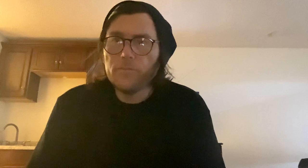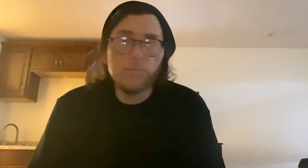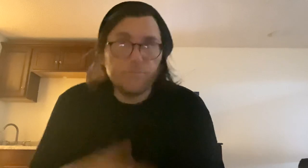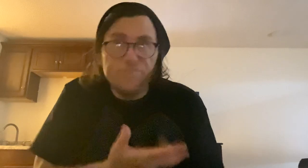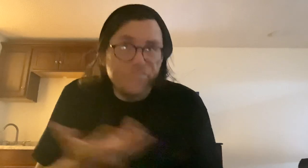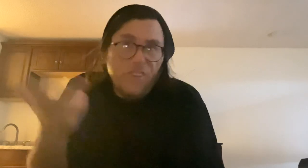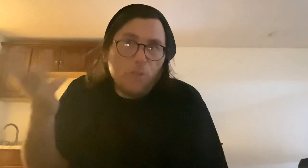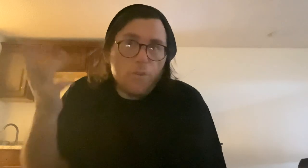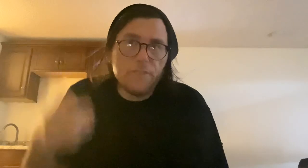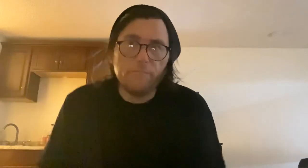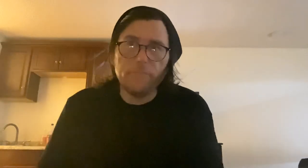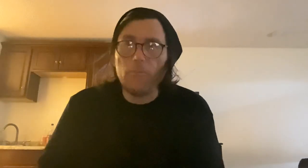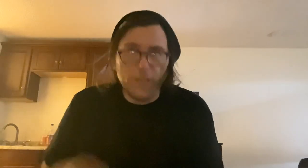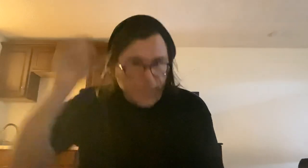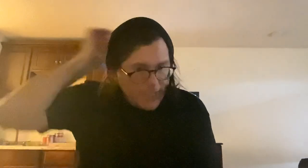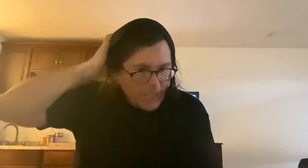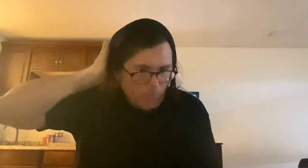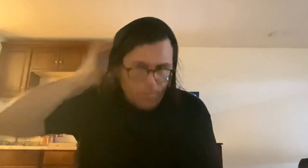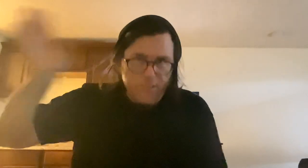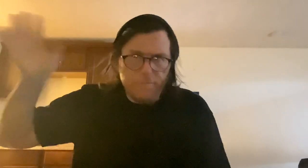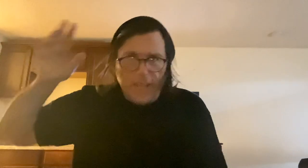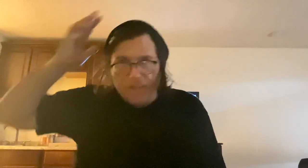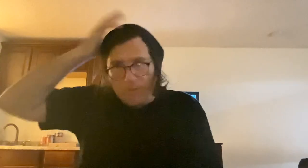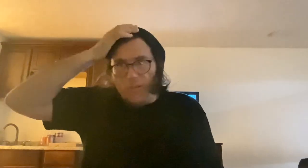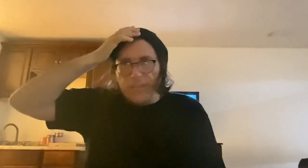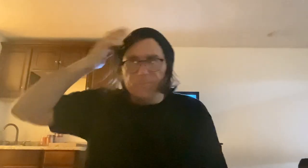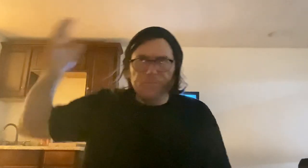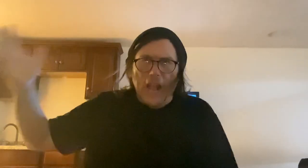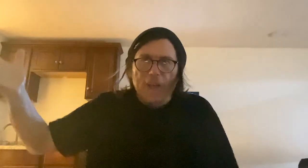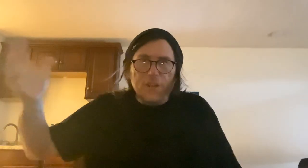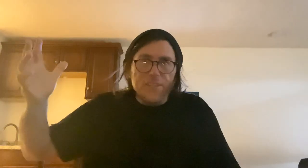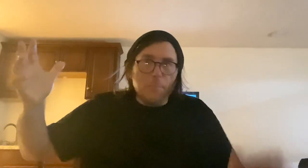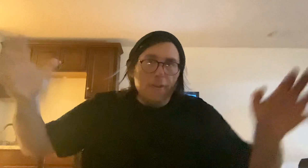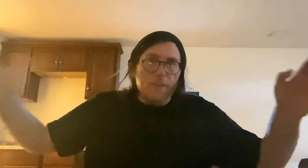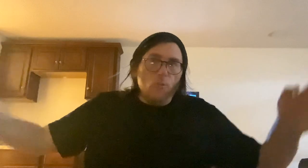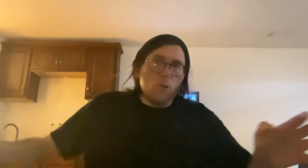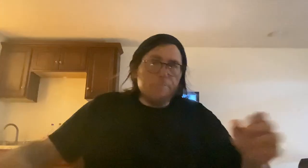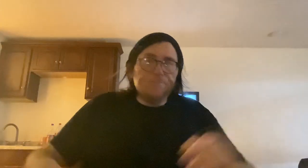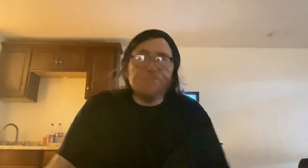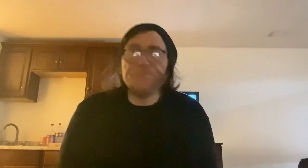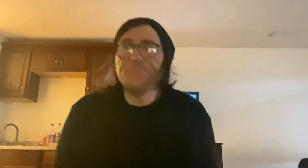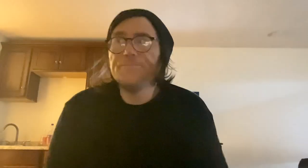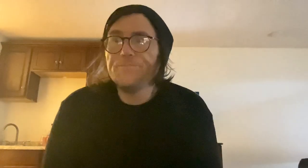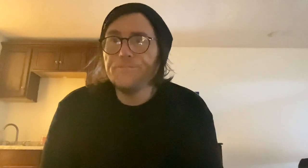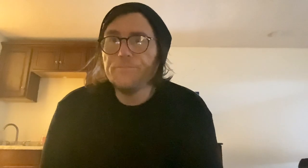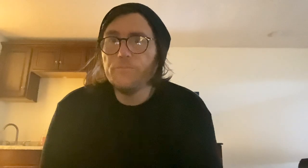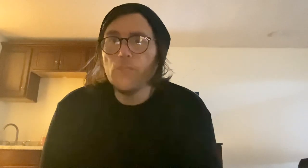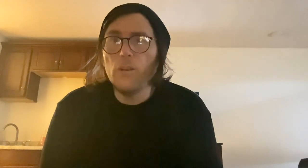And, of course, not really getting anywhere because I haven't really advertised about it or, you know,